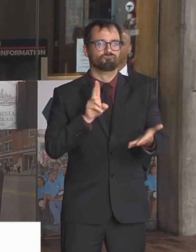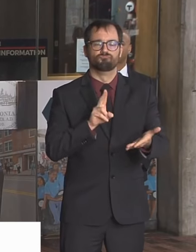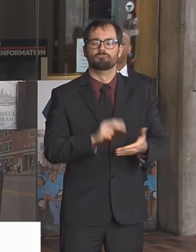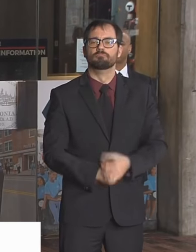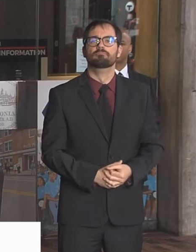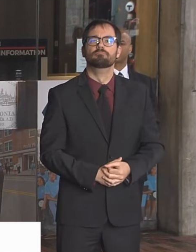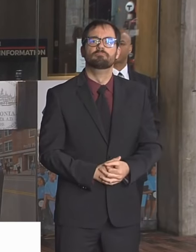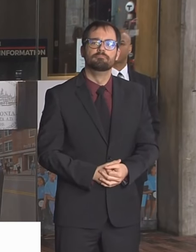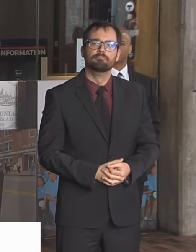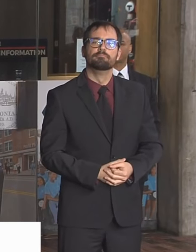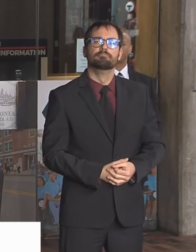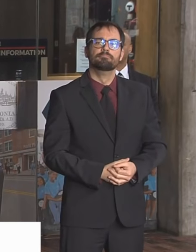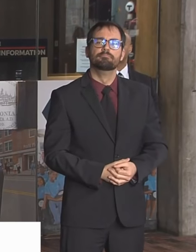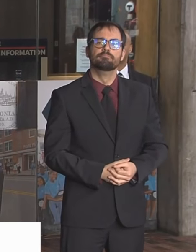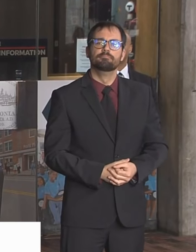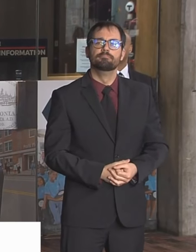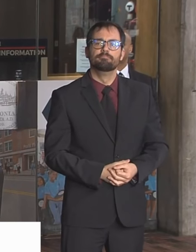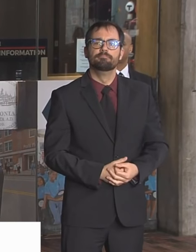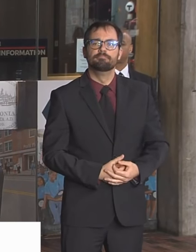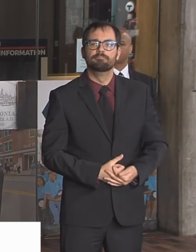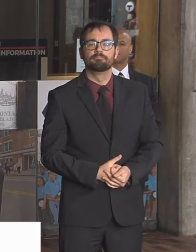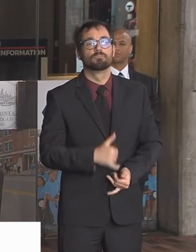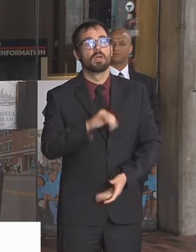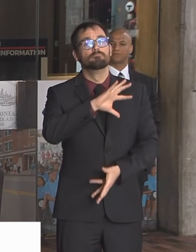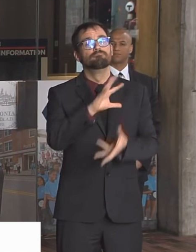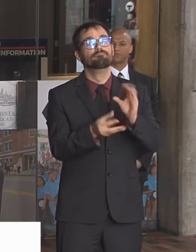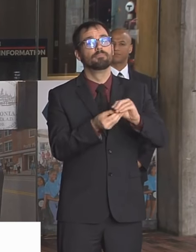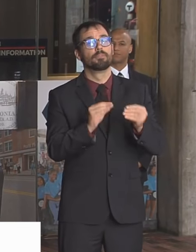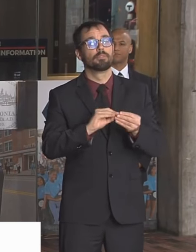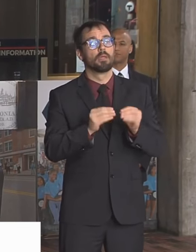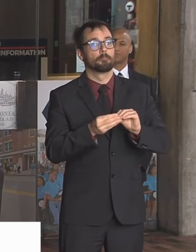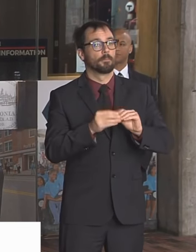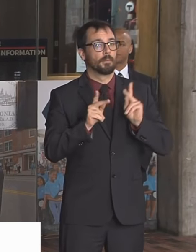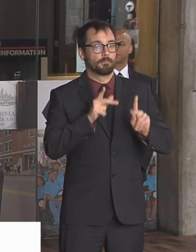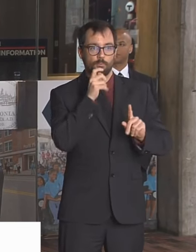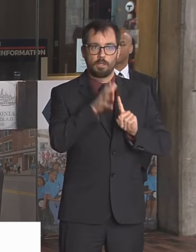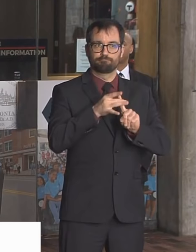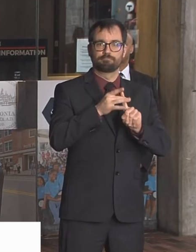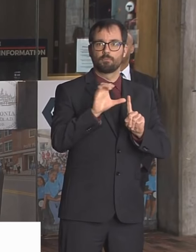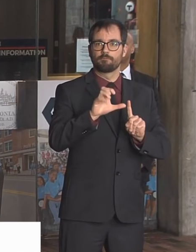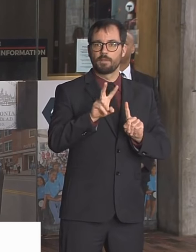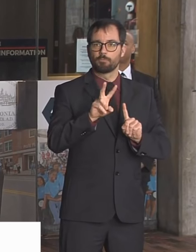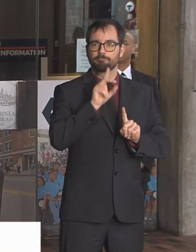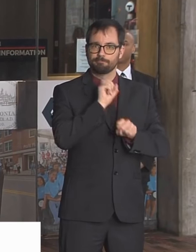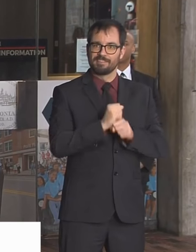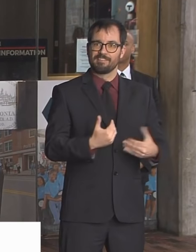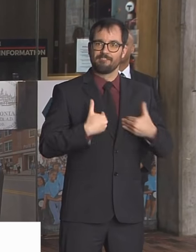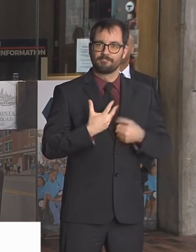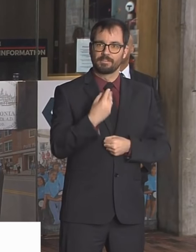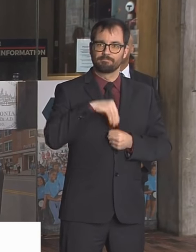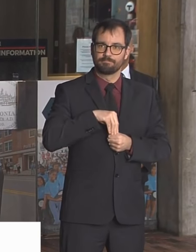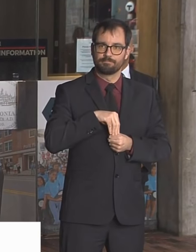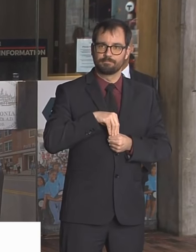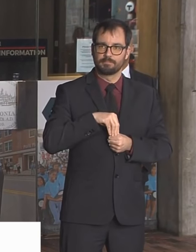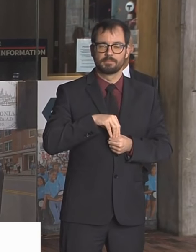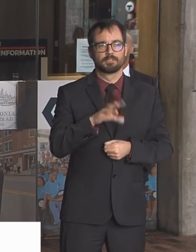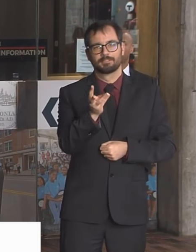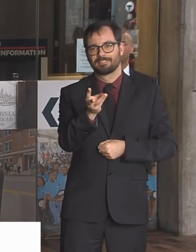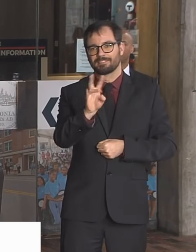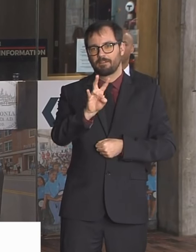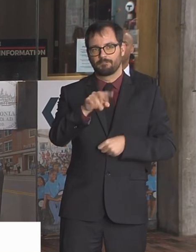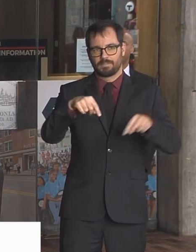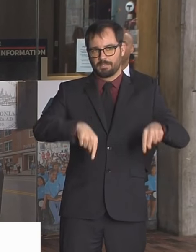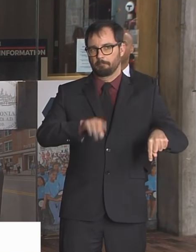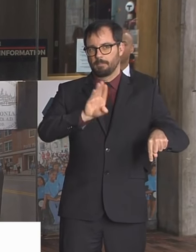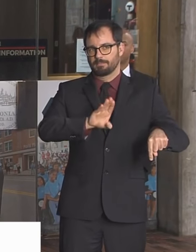coronavirus, you've been reporting it. It's nothing that you don't already know. But people watching this, we have 67 cases in the city of Boston. We have